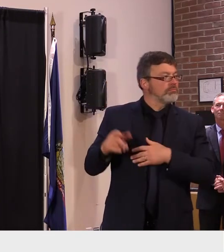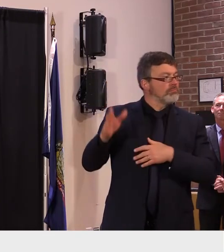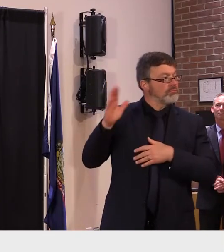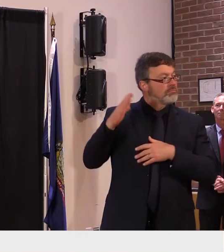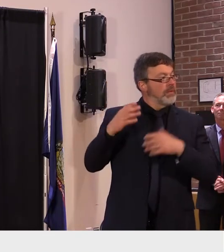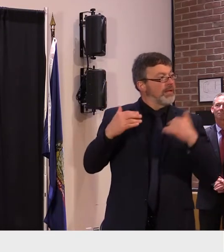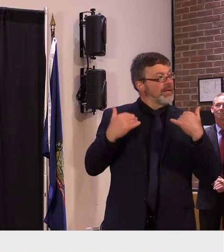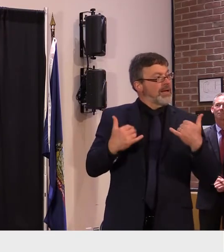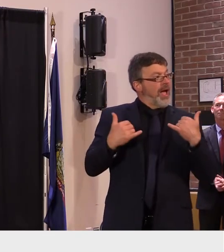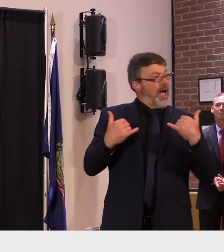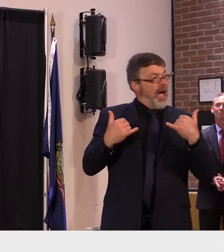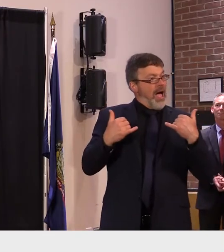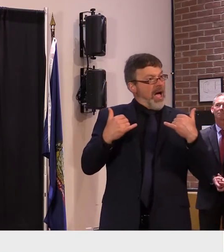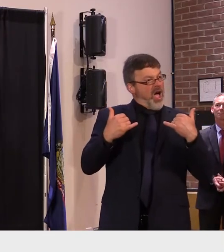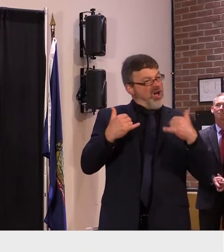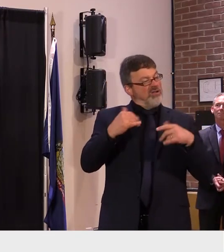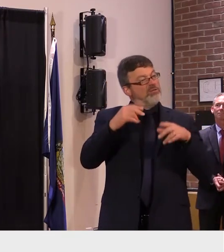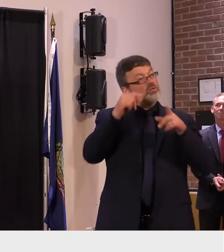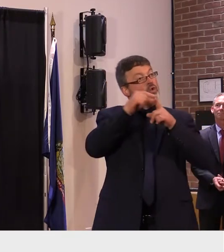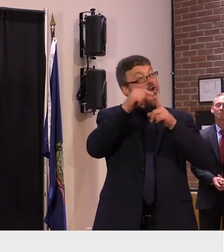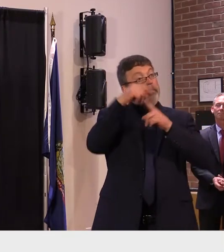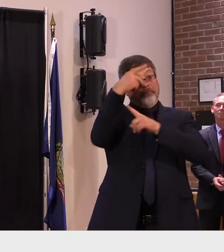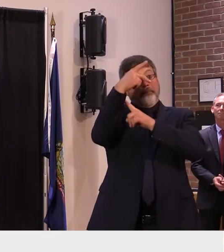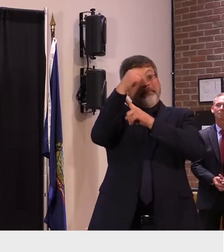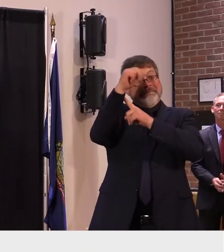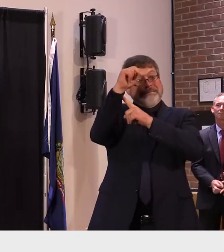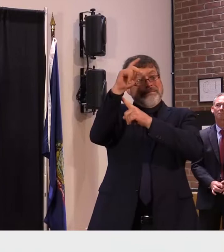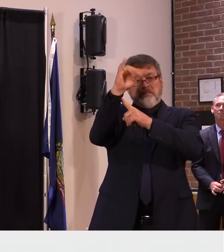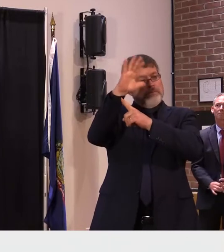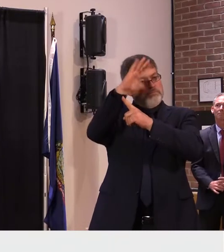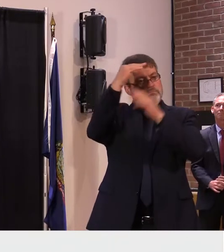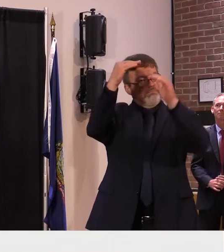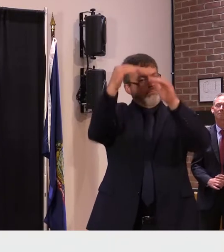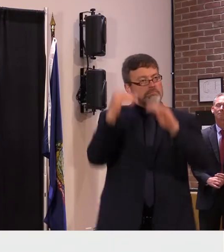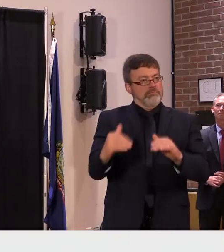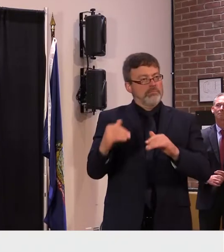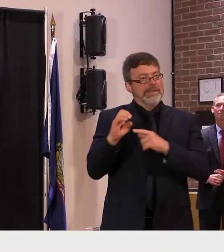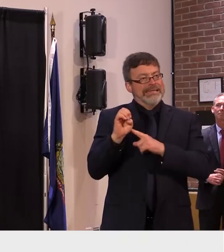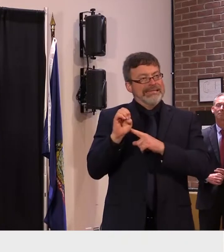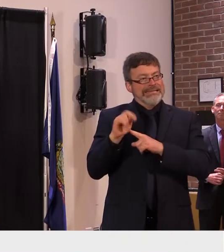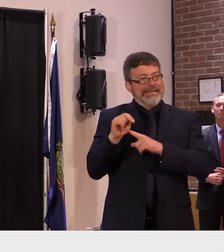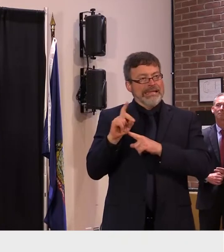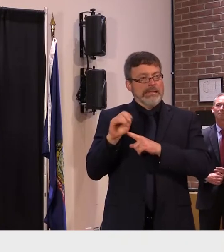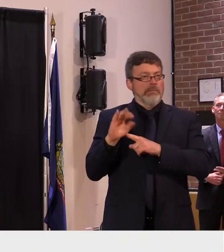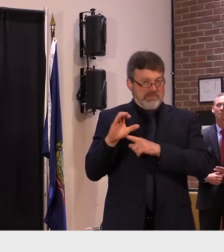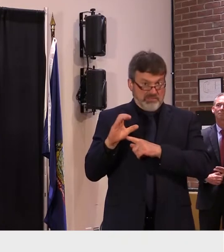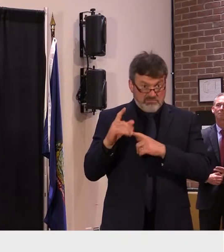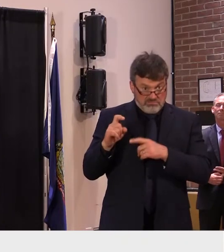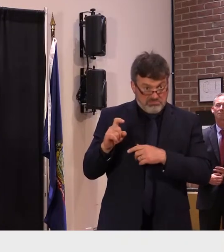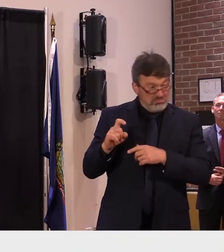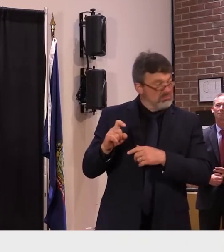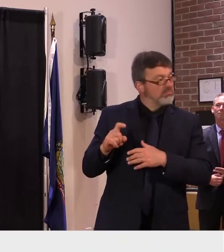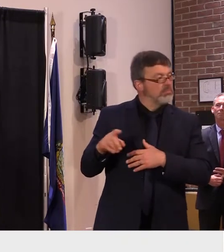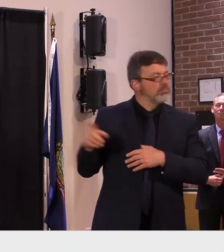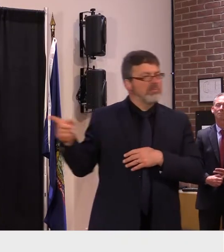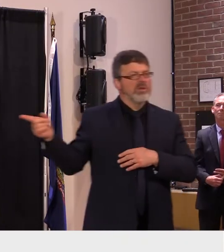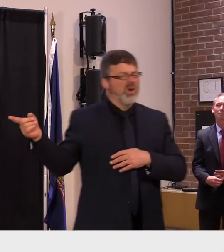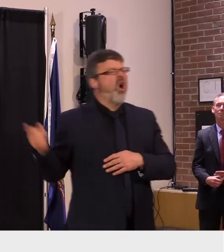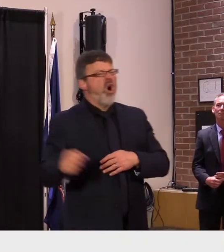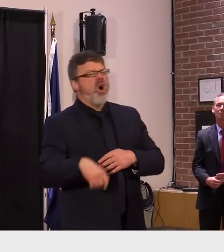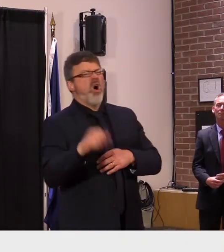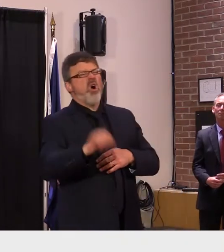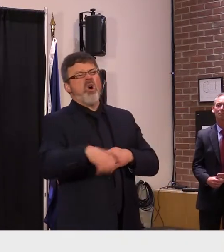i would yeah is is the have we all